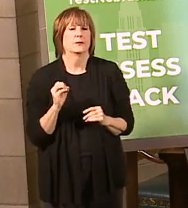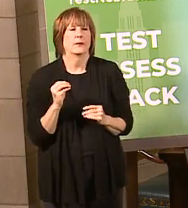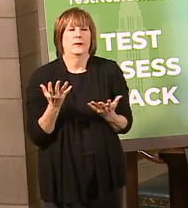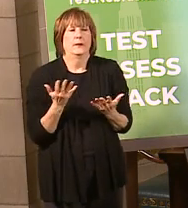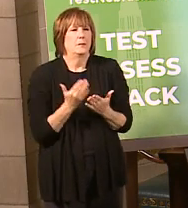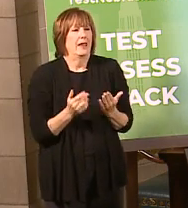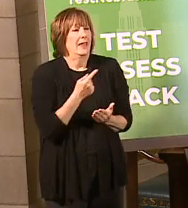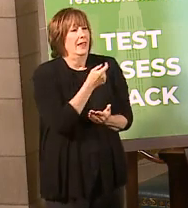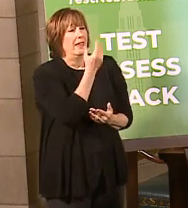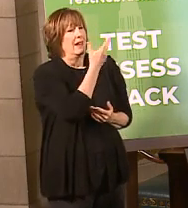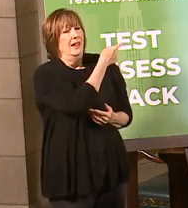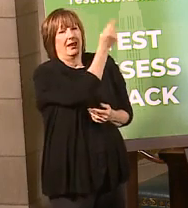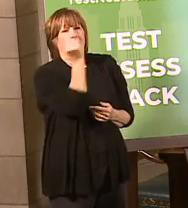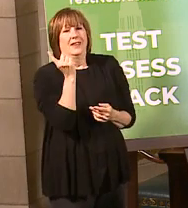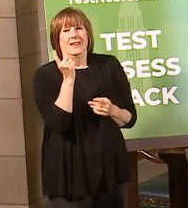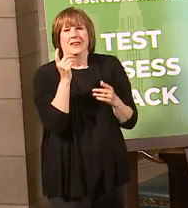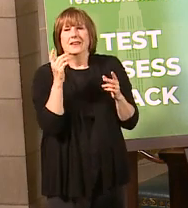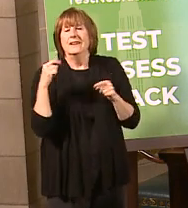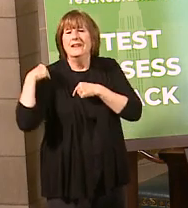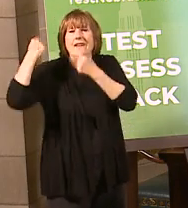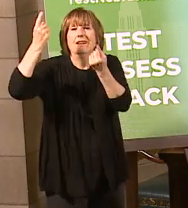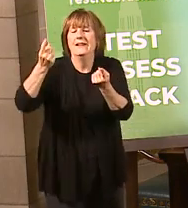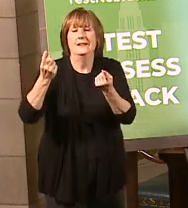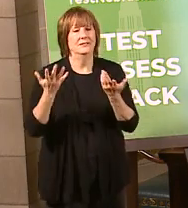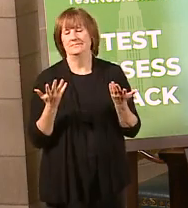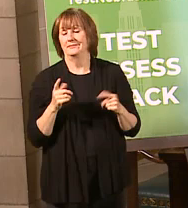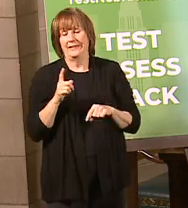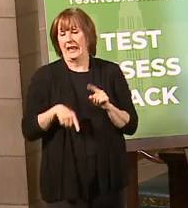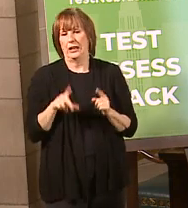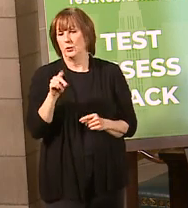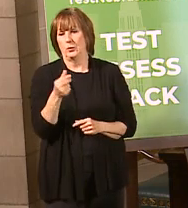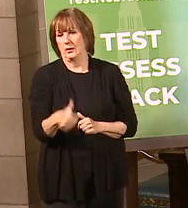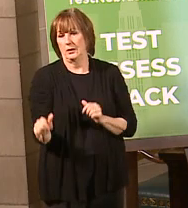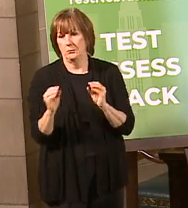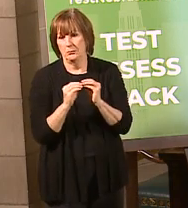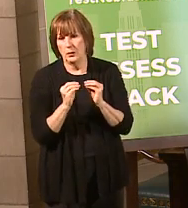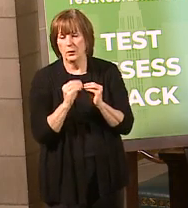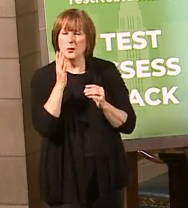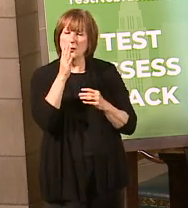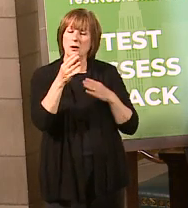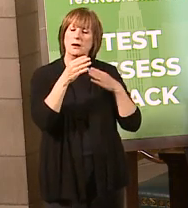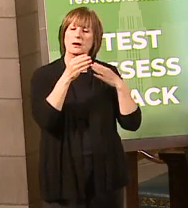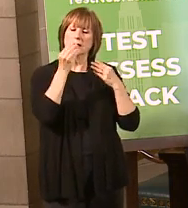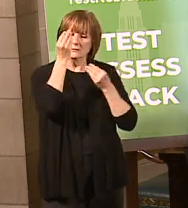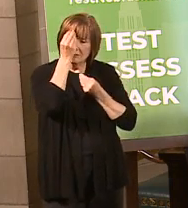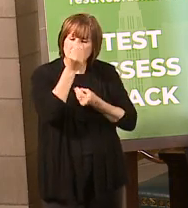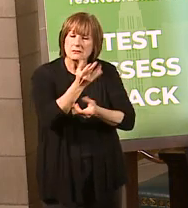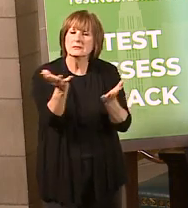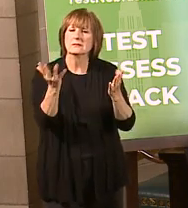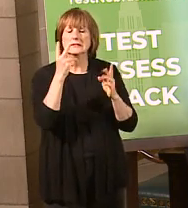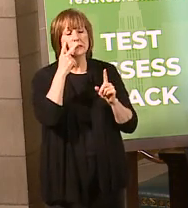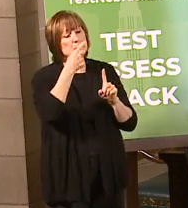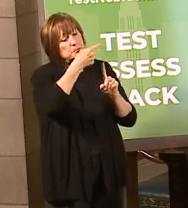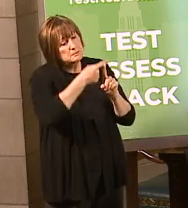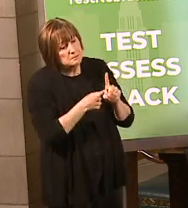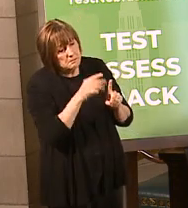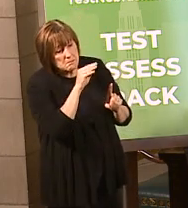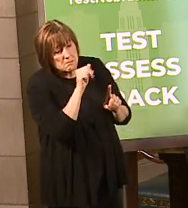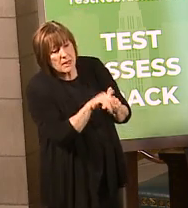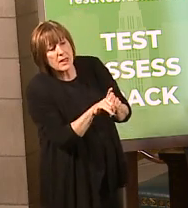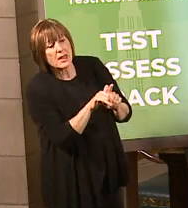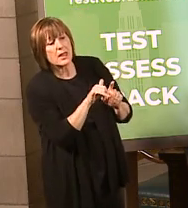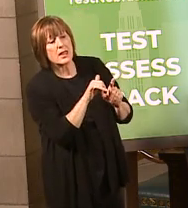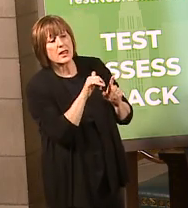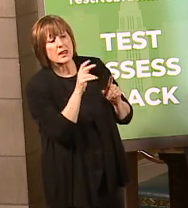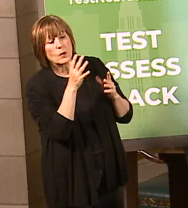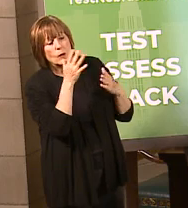possible. So we'll obviously put out guidance on that, but we're going to, you know, want to see what happens if we go through May to be able to make those decisions.